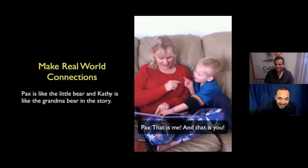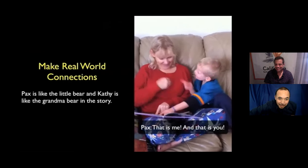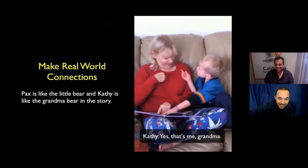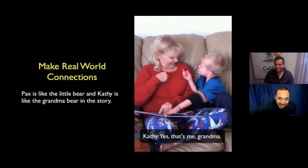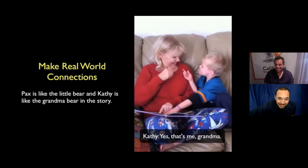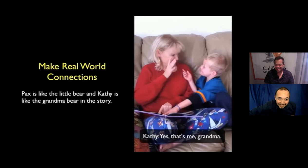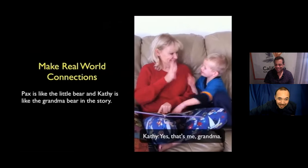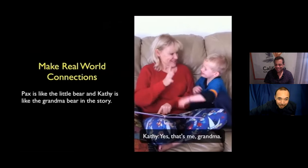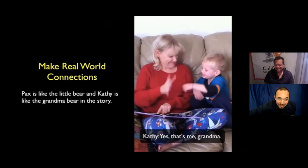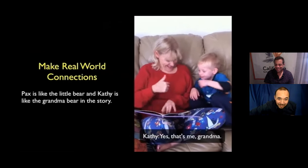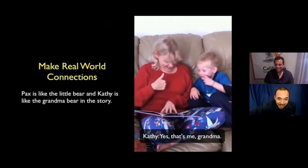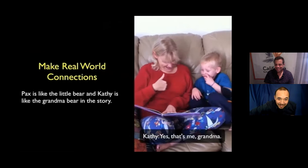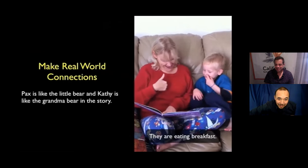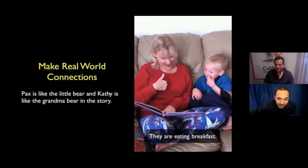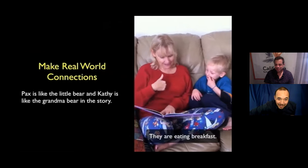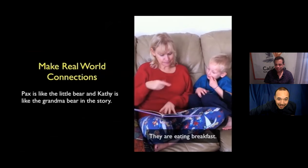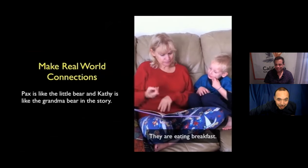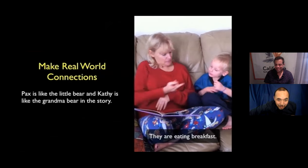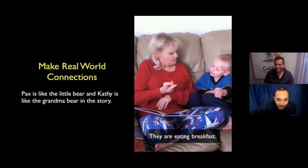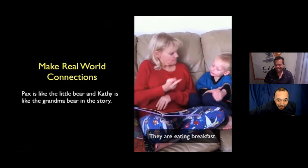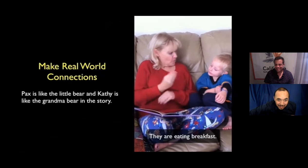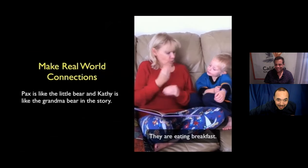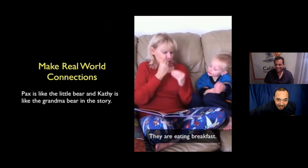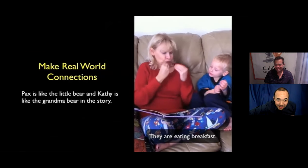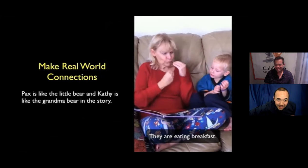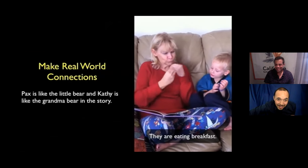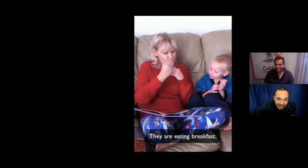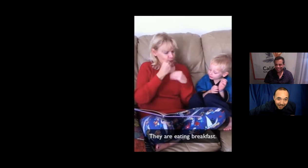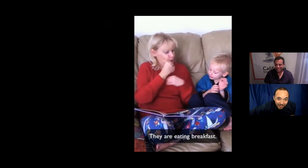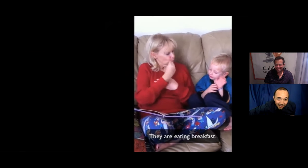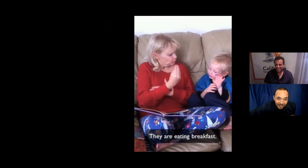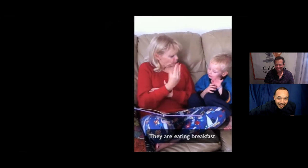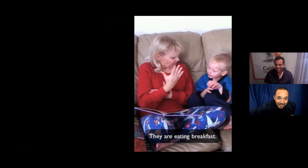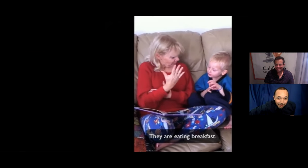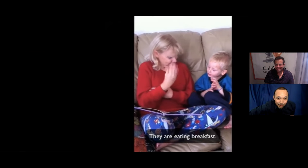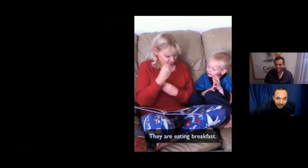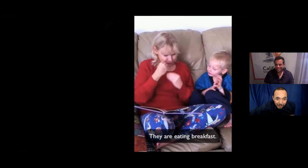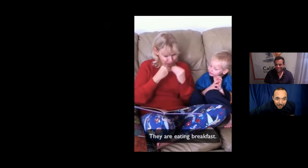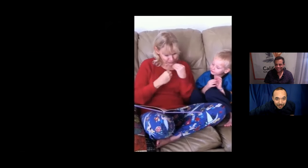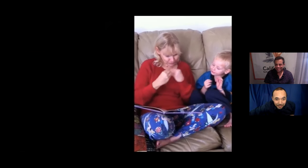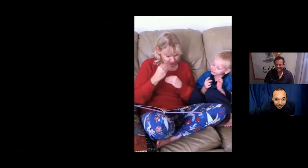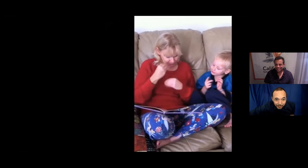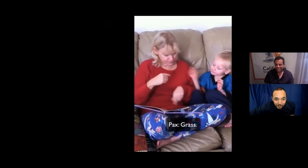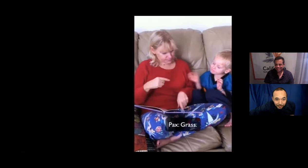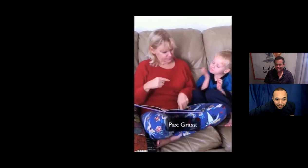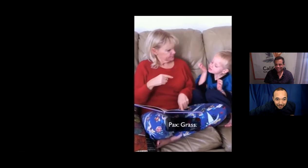Is that me? That's me. And that's you. Yeah, that's me, Grandma. And they are eating breakfast.